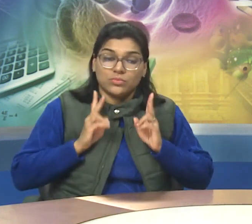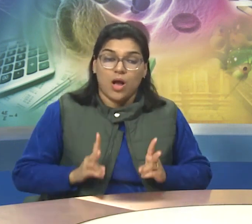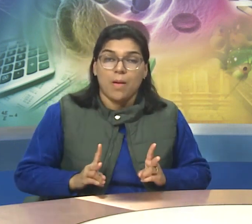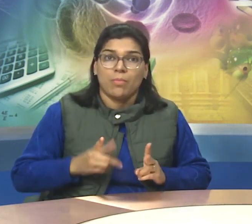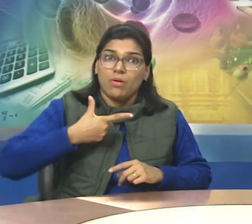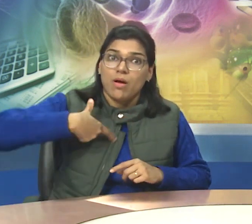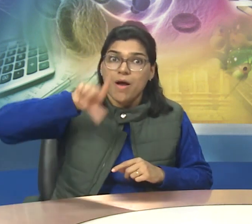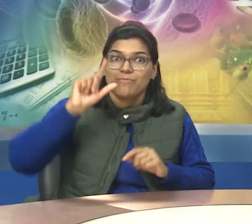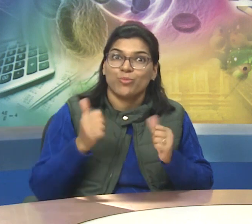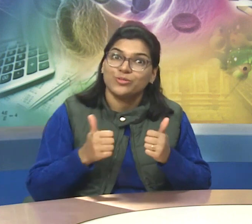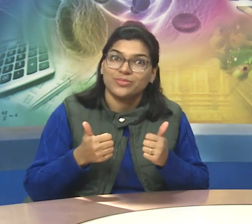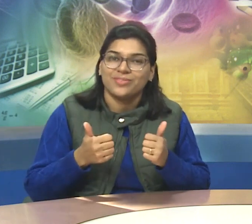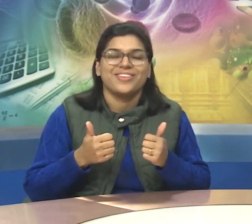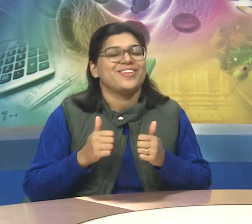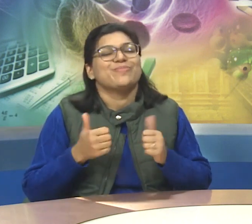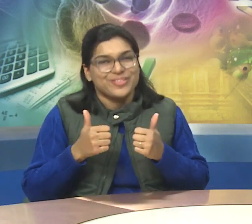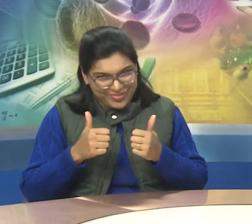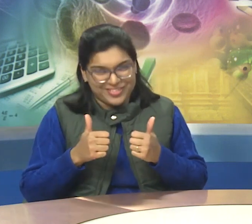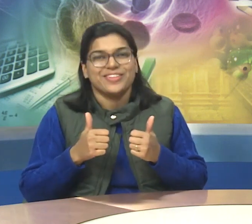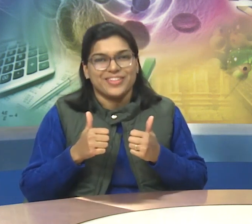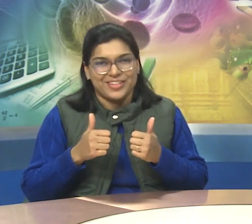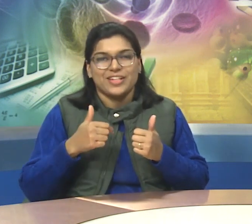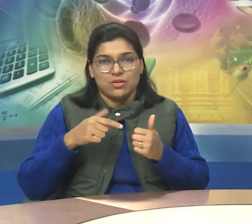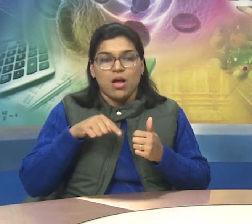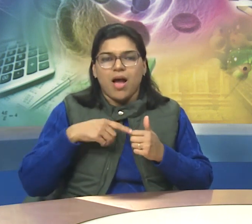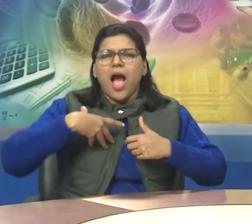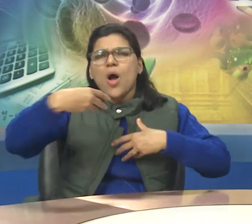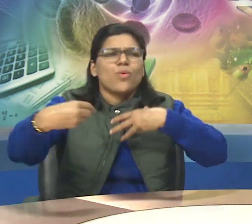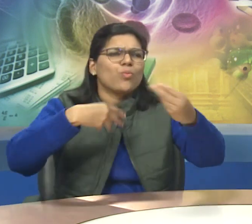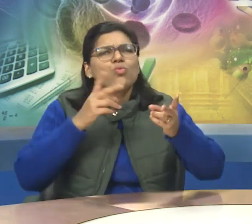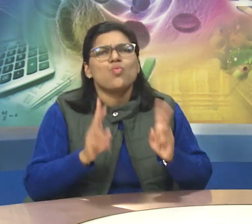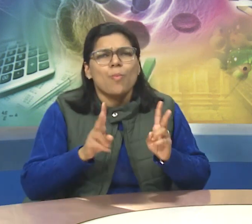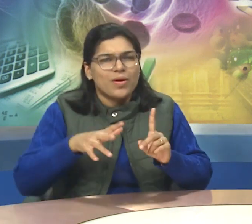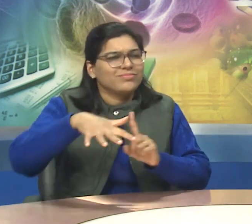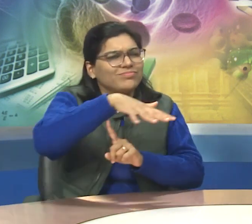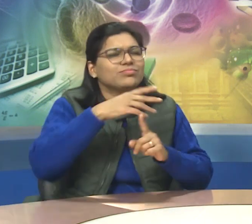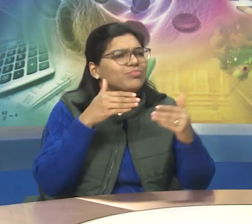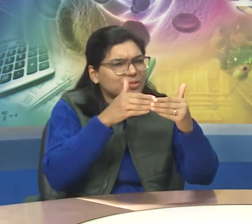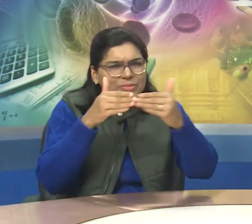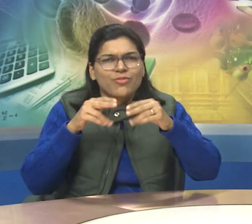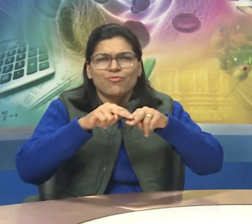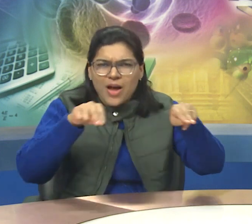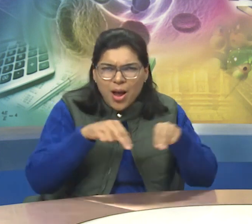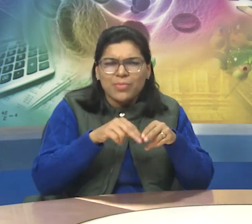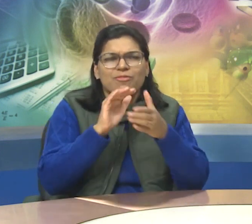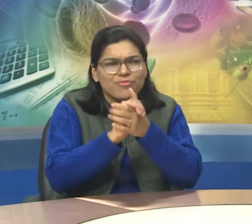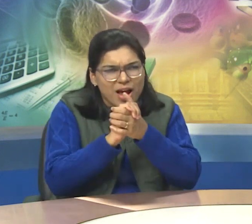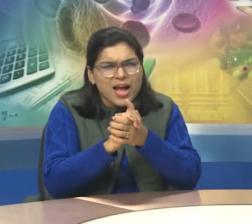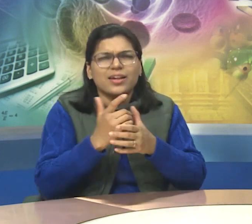who are also members of